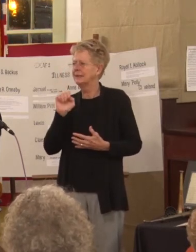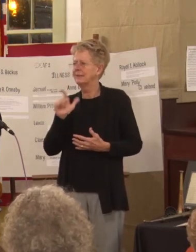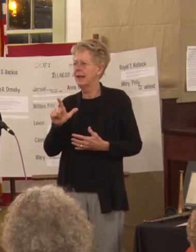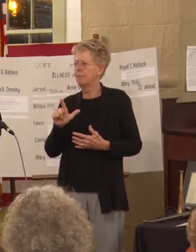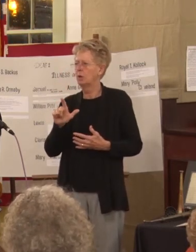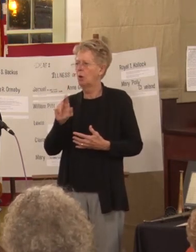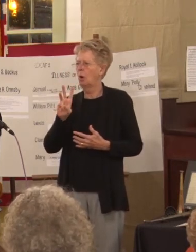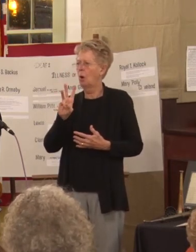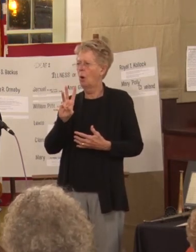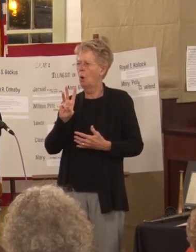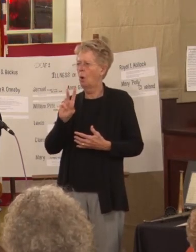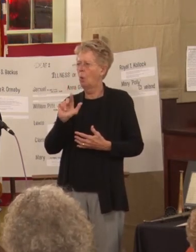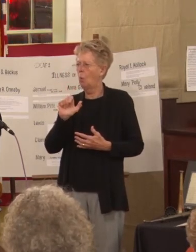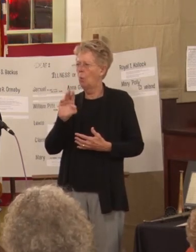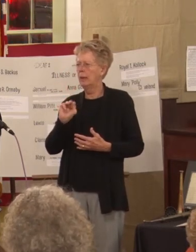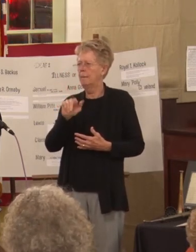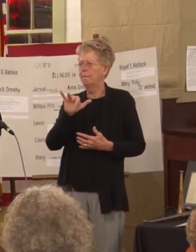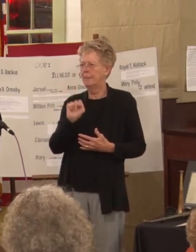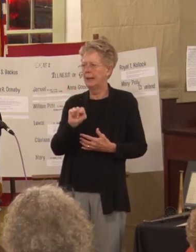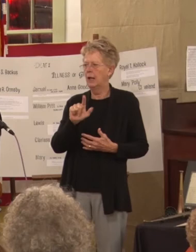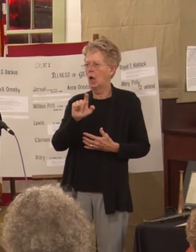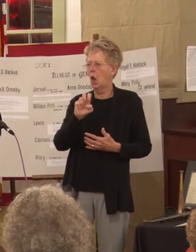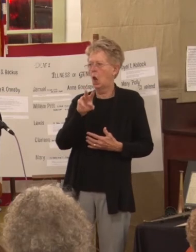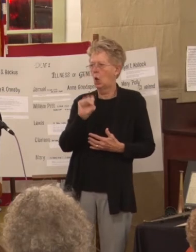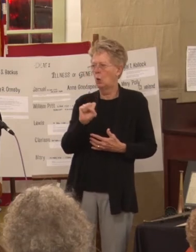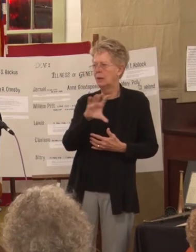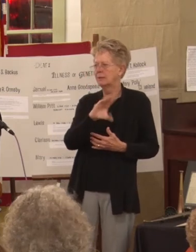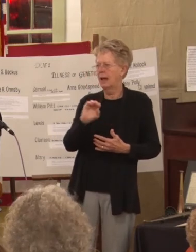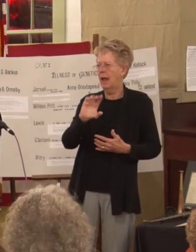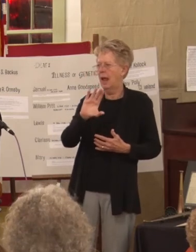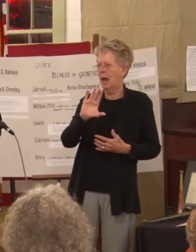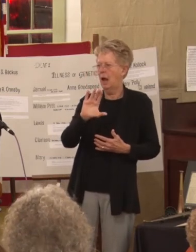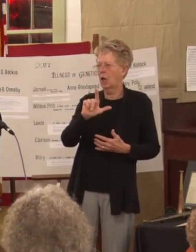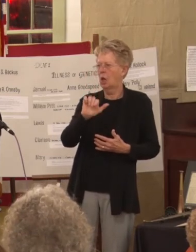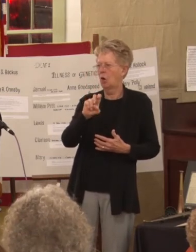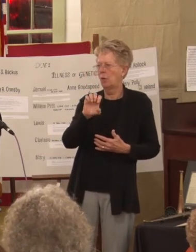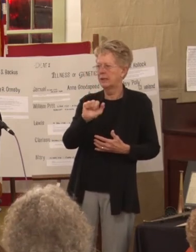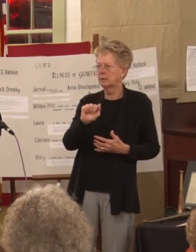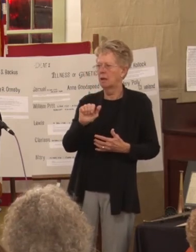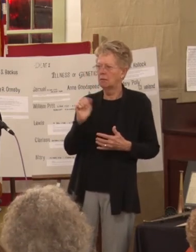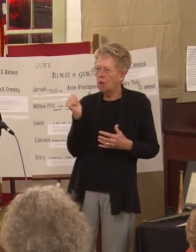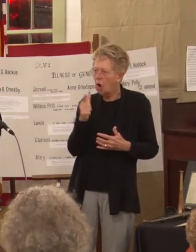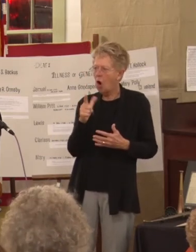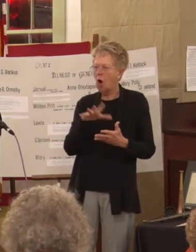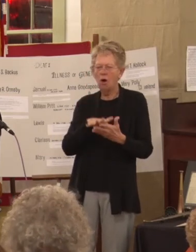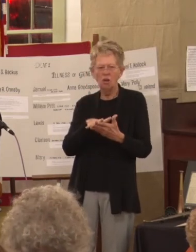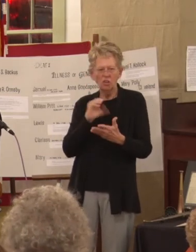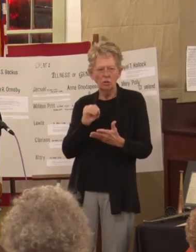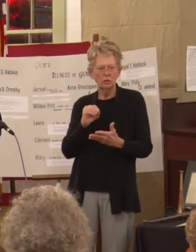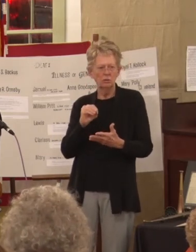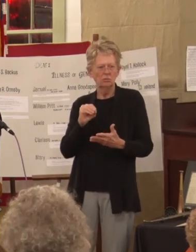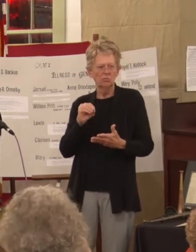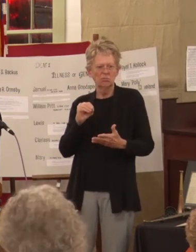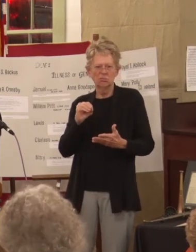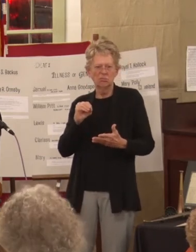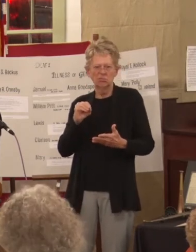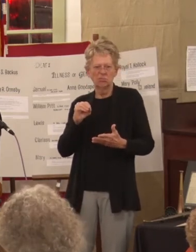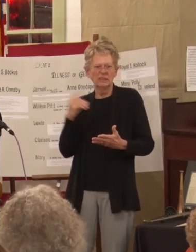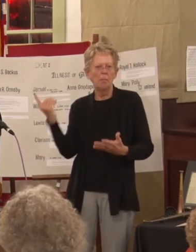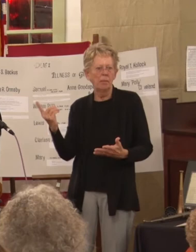Lewis and Clarissa were able to learn anything with